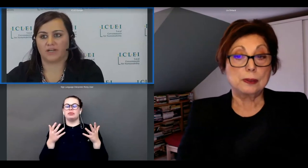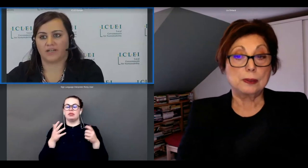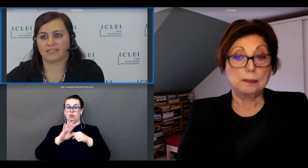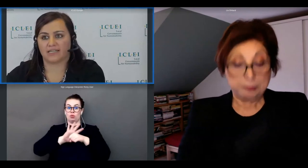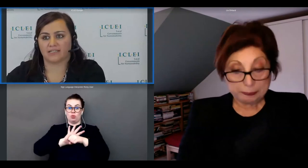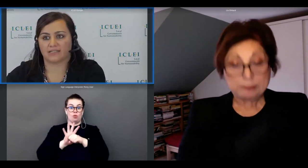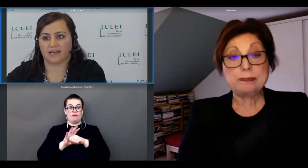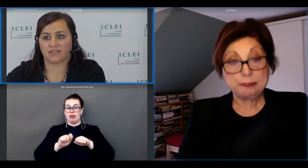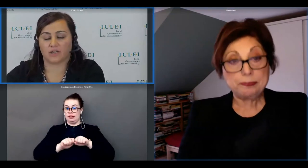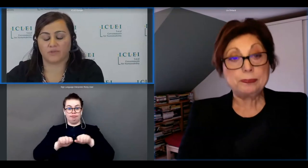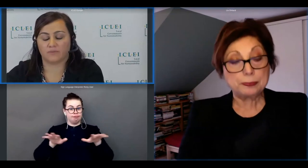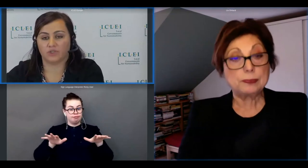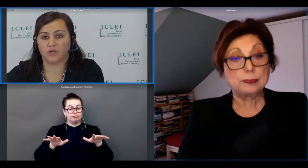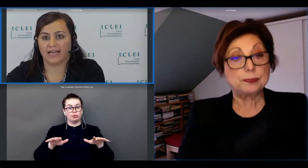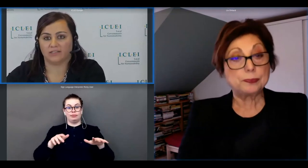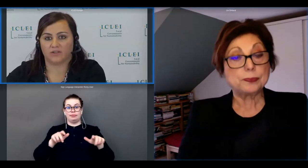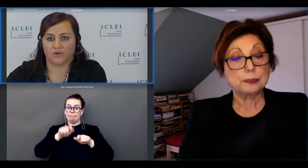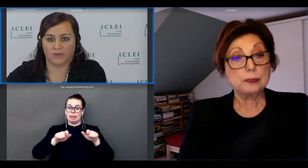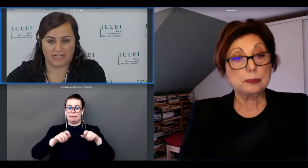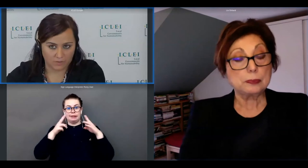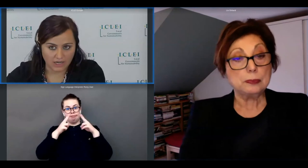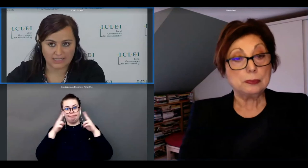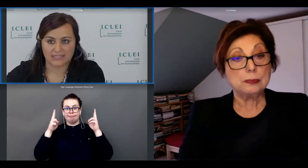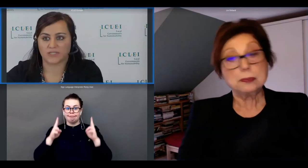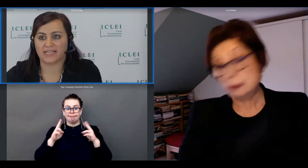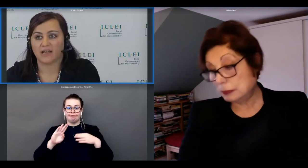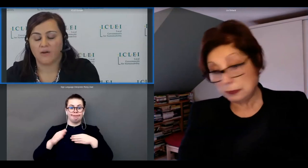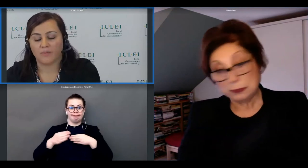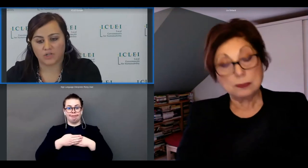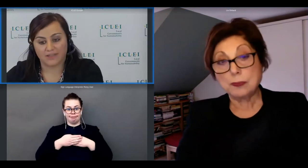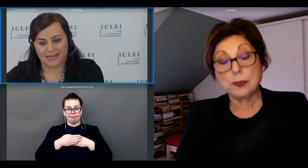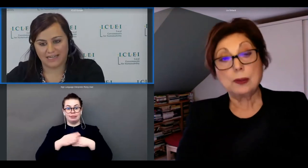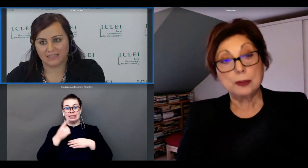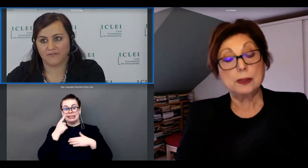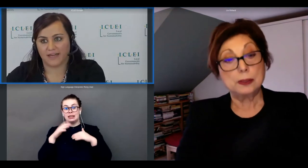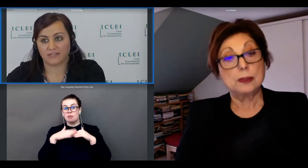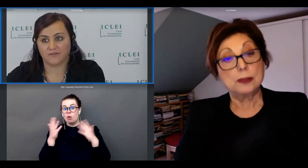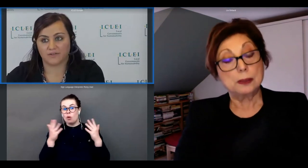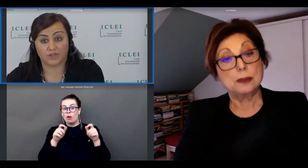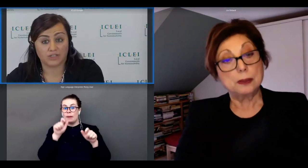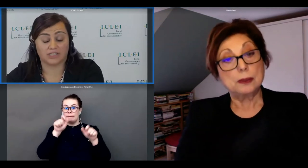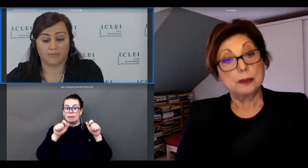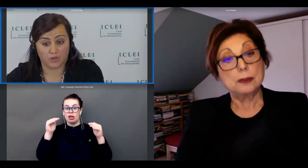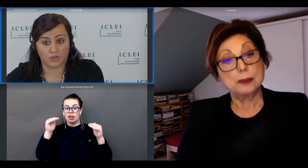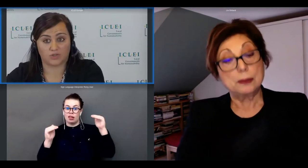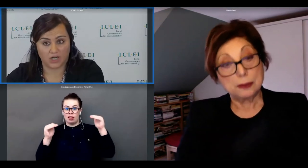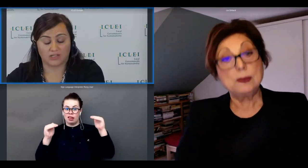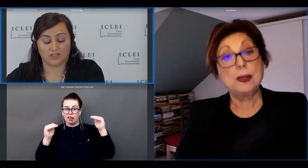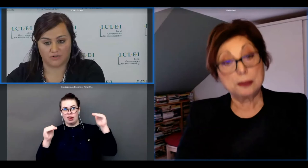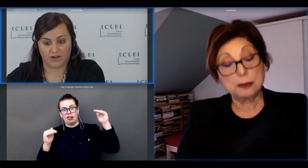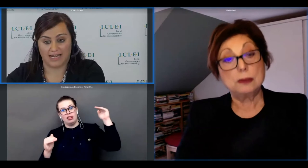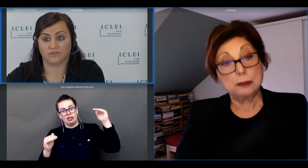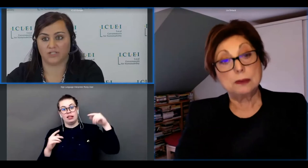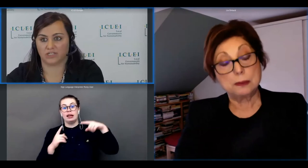experience is uh has shown some new light on urban inequalities as we said but also the negative effects of certain approaches to